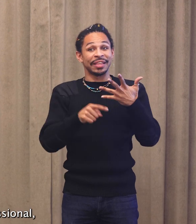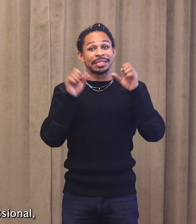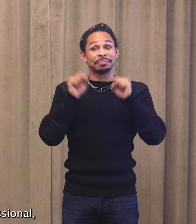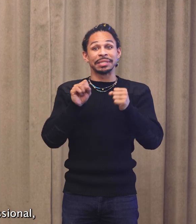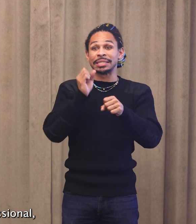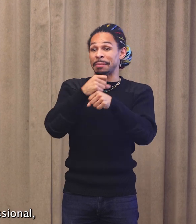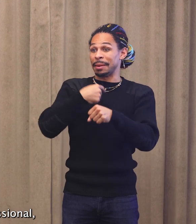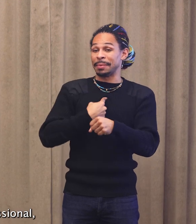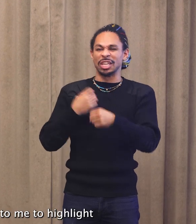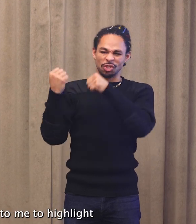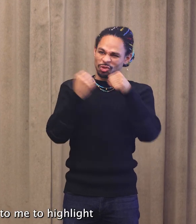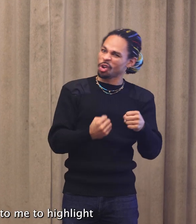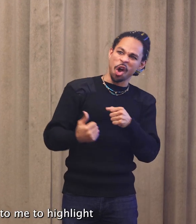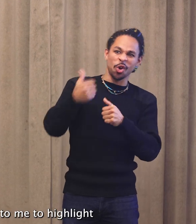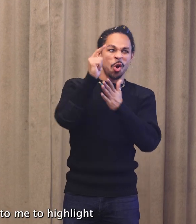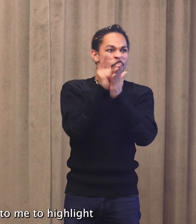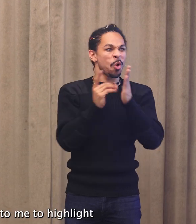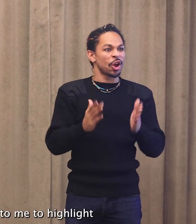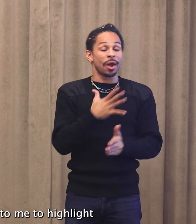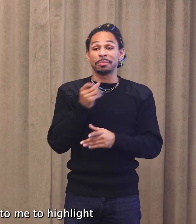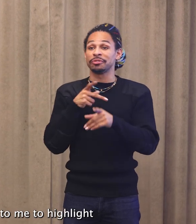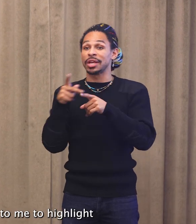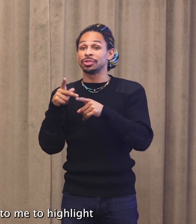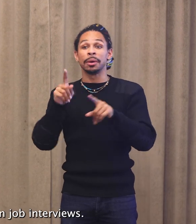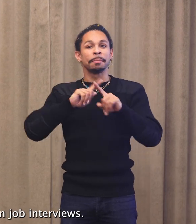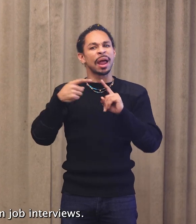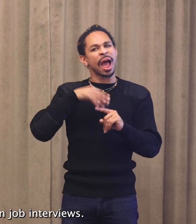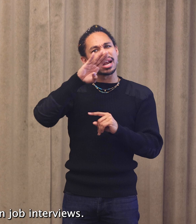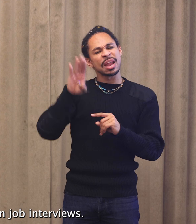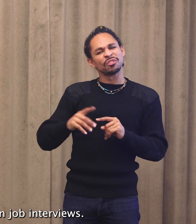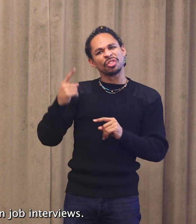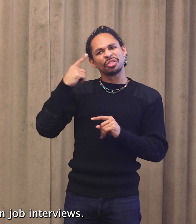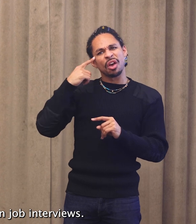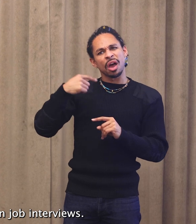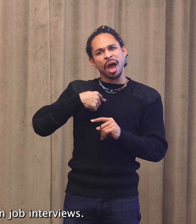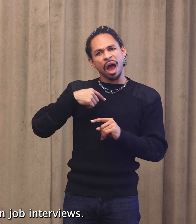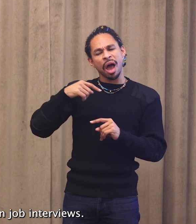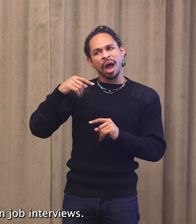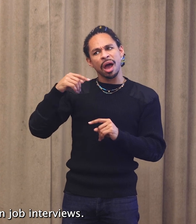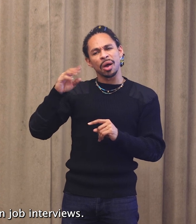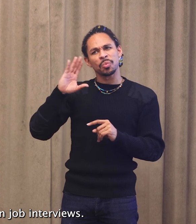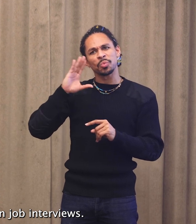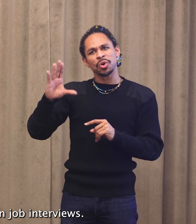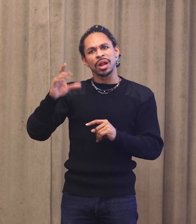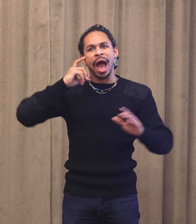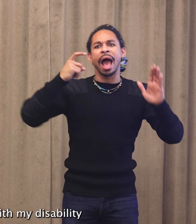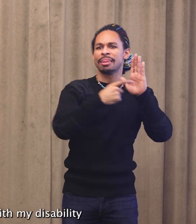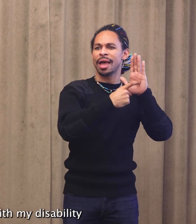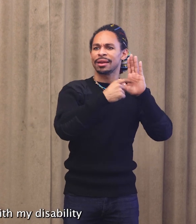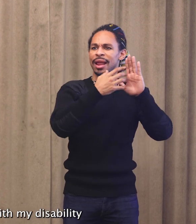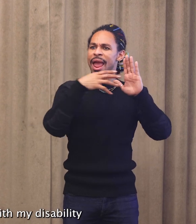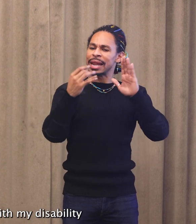lawyer and professional, but it never occurred to me to highlight or champion them. In job interviews,